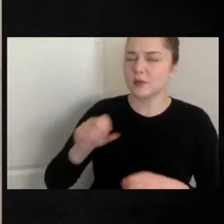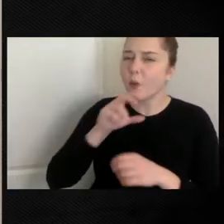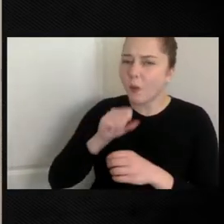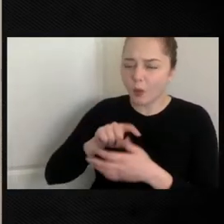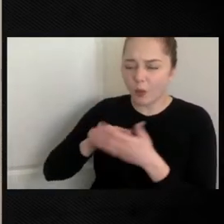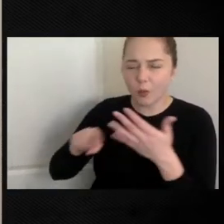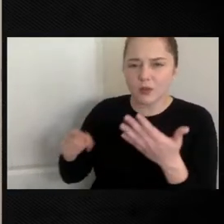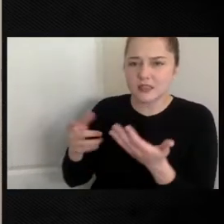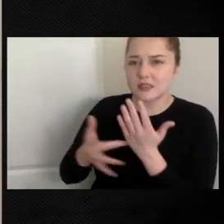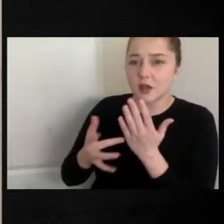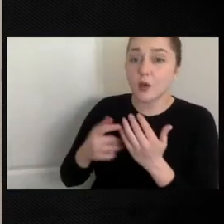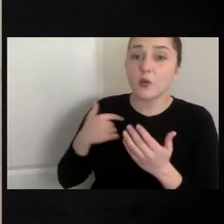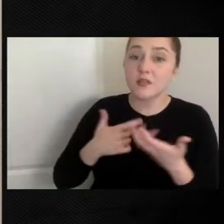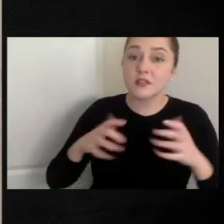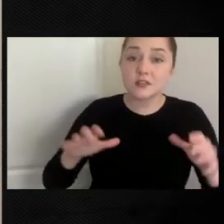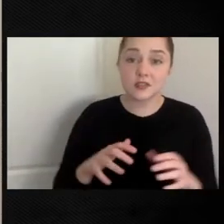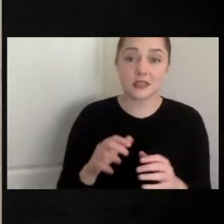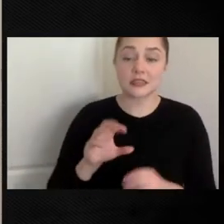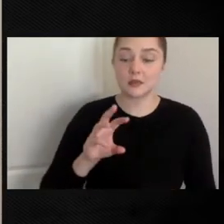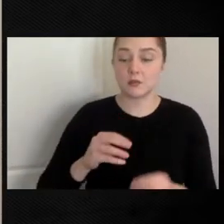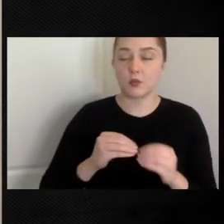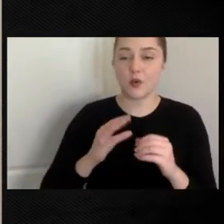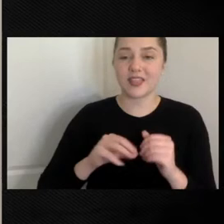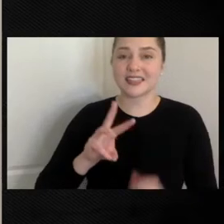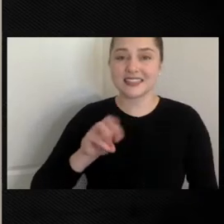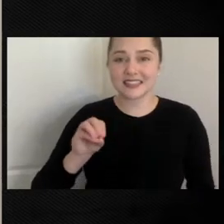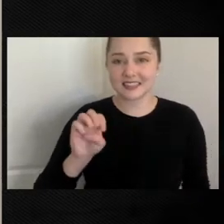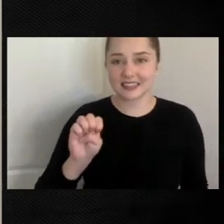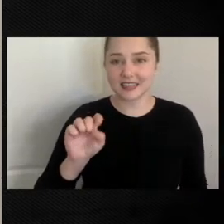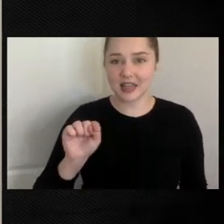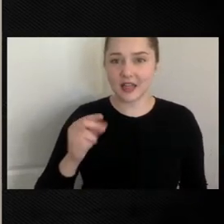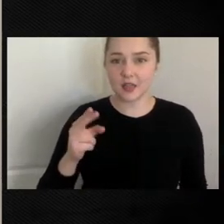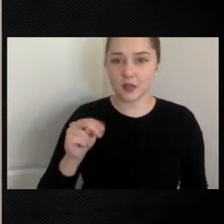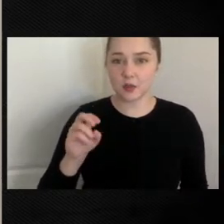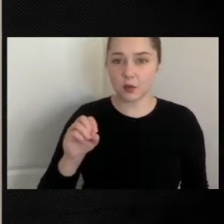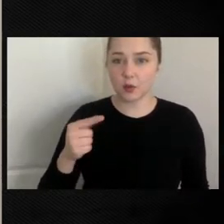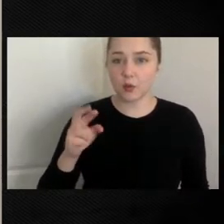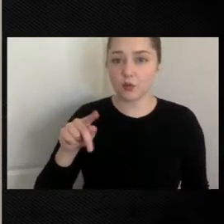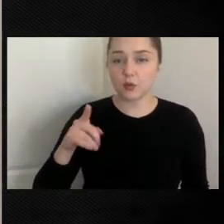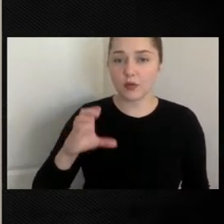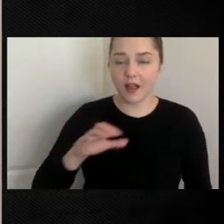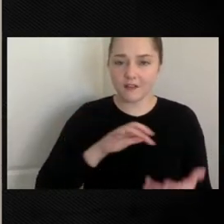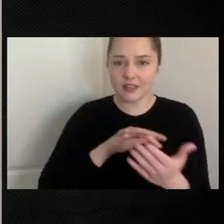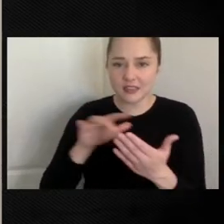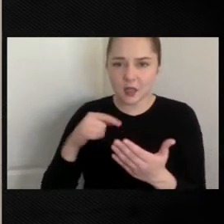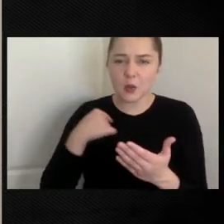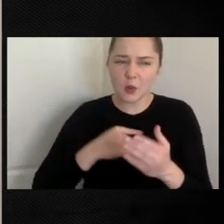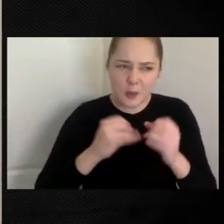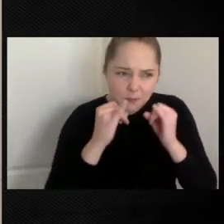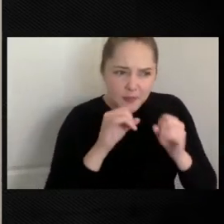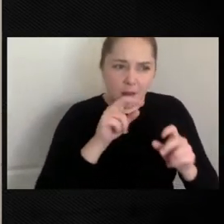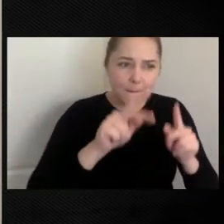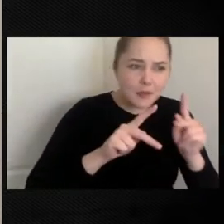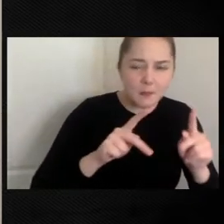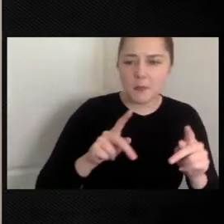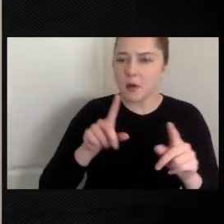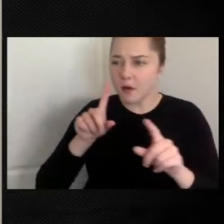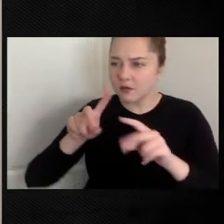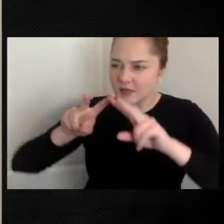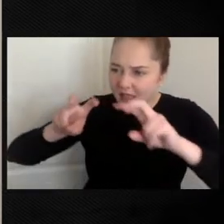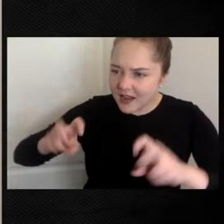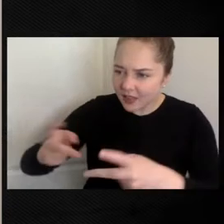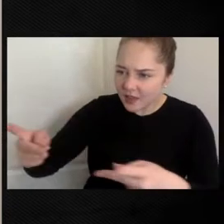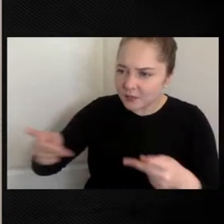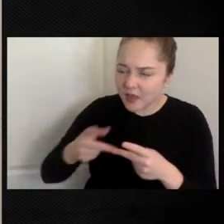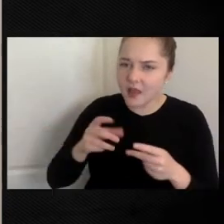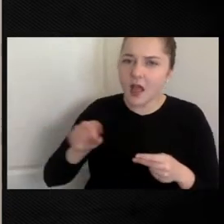60 ethnographic studies around the Chesapeake Bay, looking at the people and the places and the implements they use for